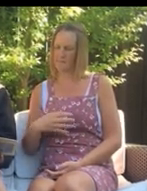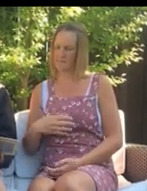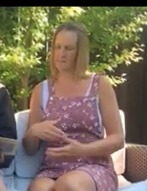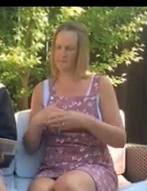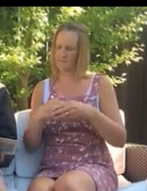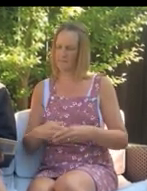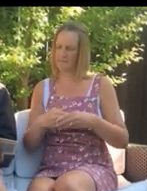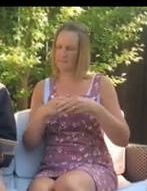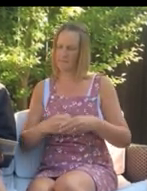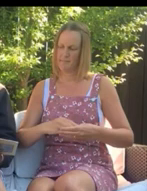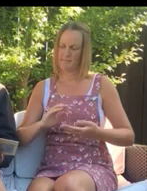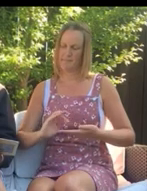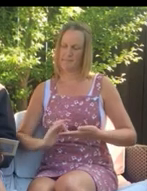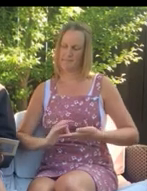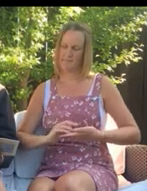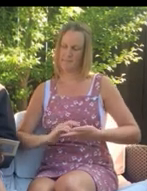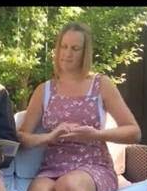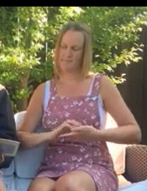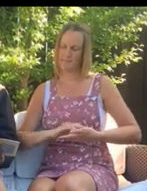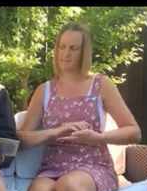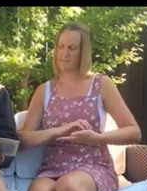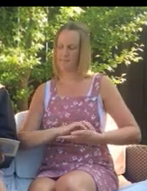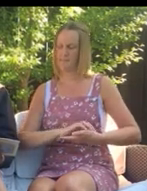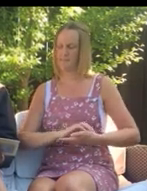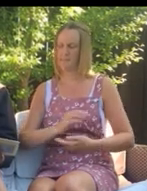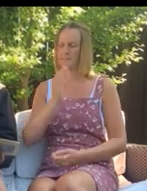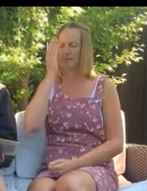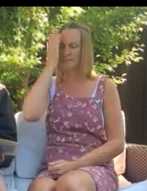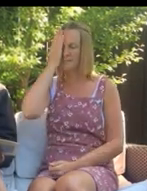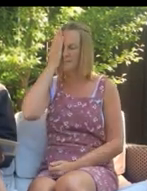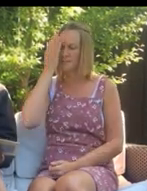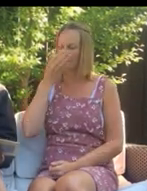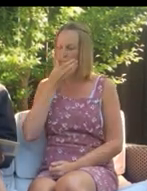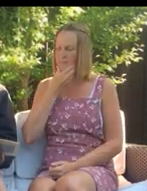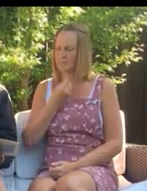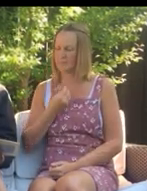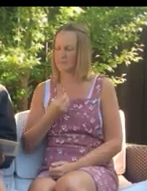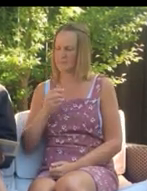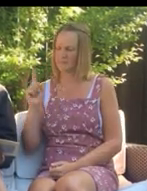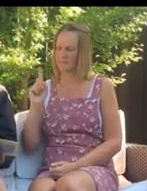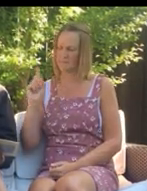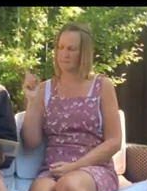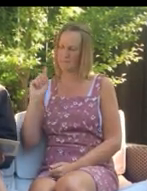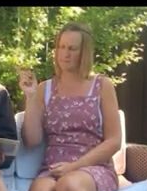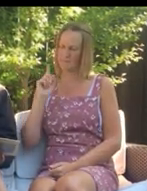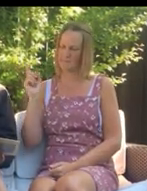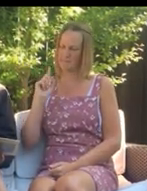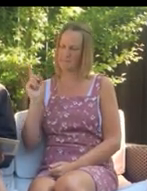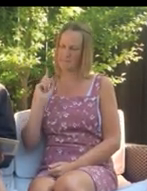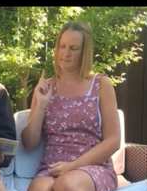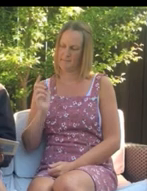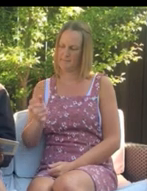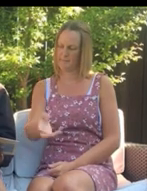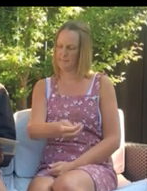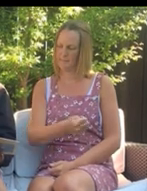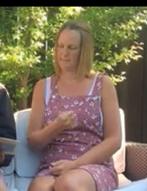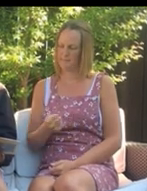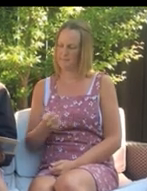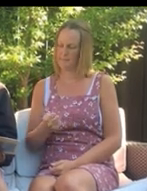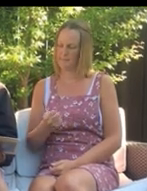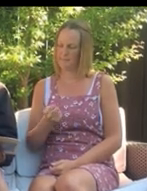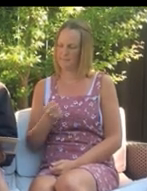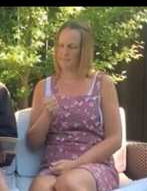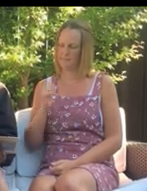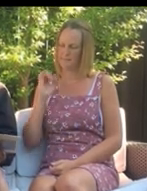fear? The friendly mouse just gave a squeak. A pirate snarls. What have we here? And grabs the